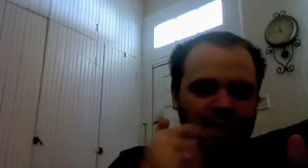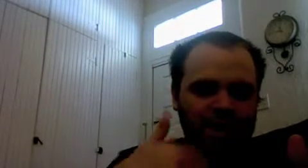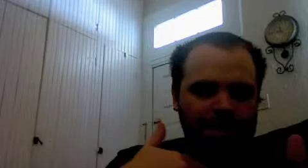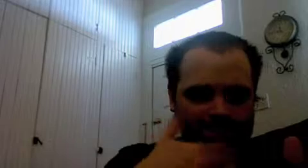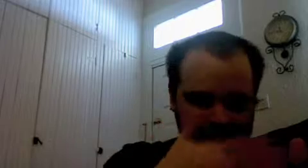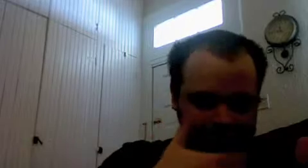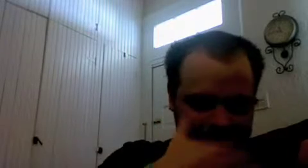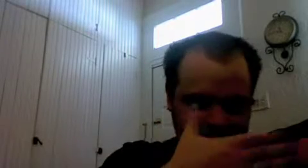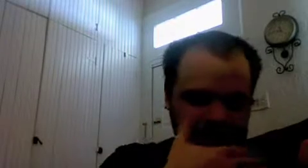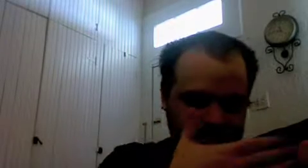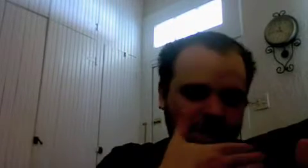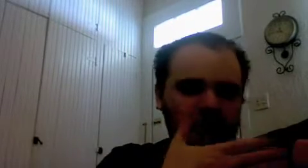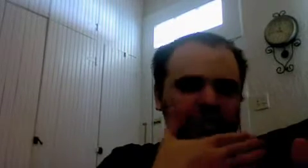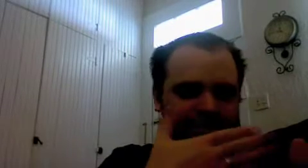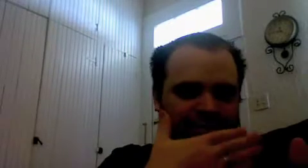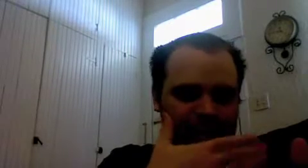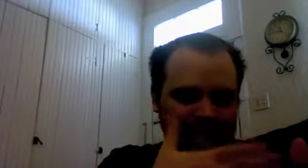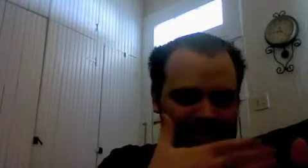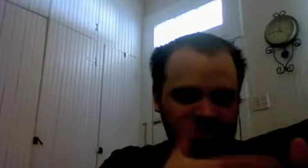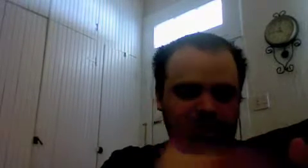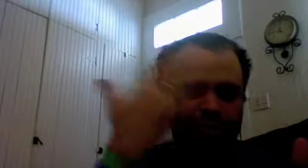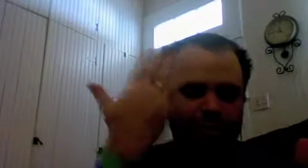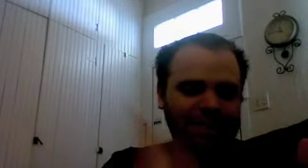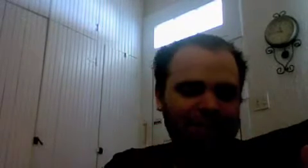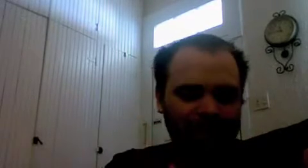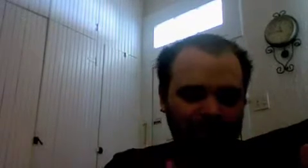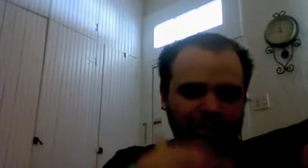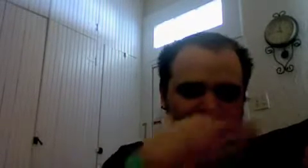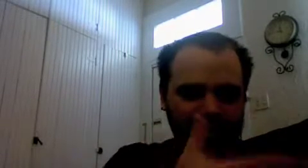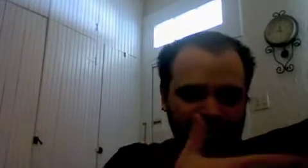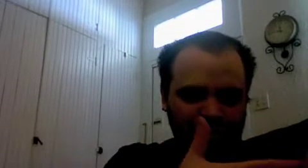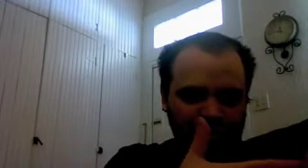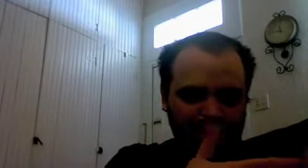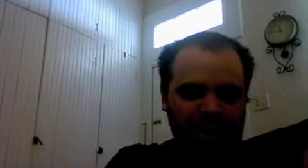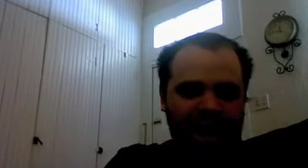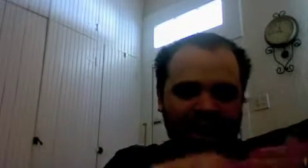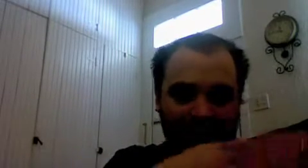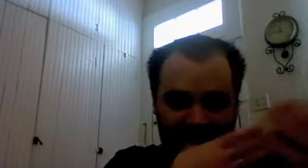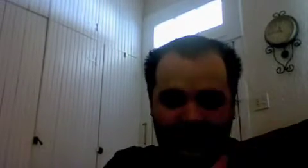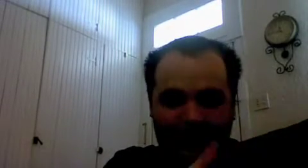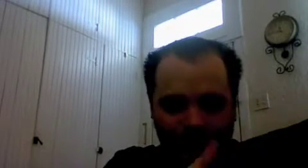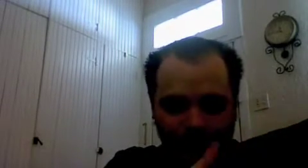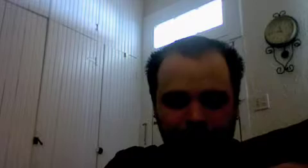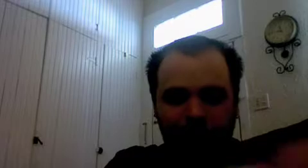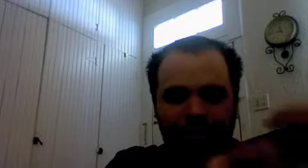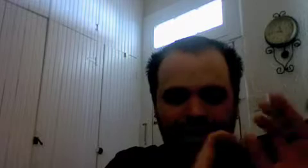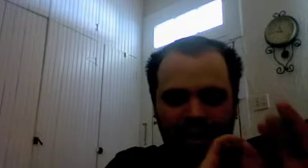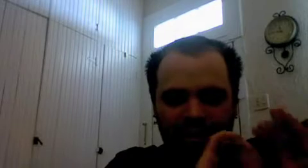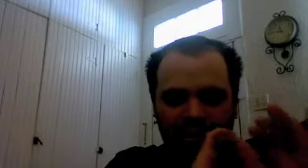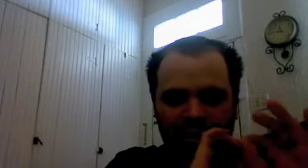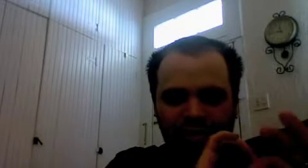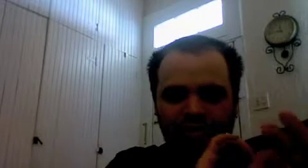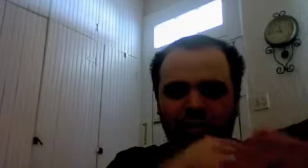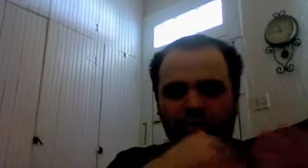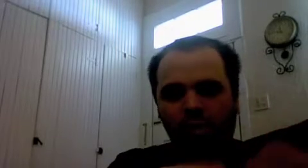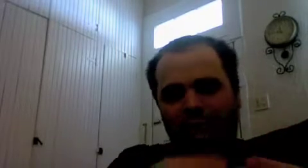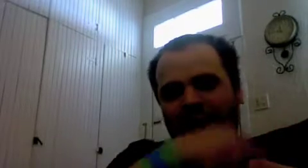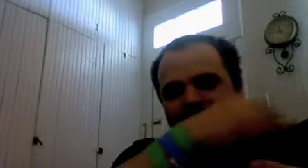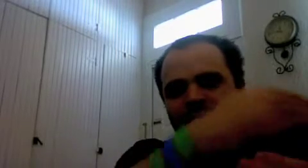there's this relationship between the cobbler and the shoe and the gap between the cobbler and the shoe is what has to